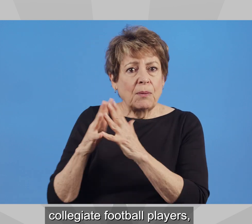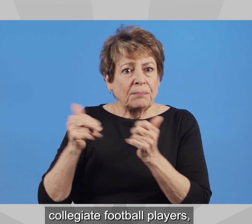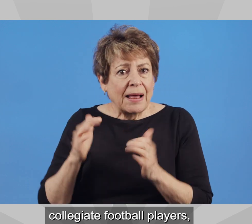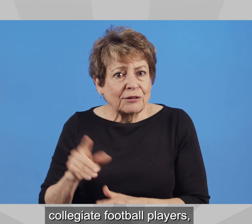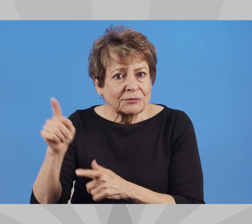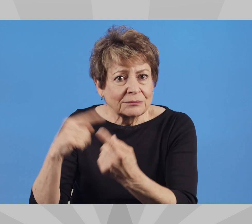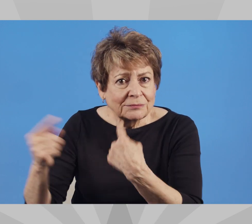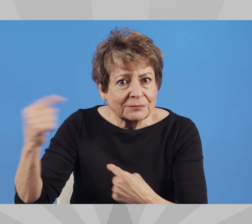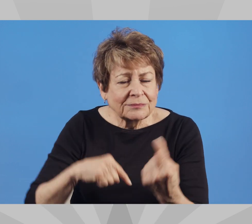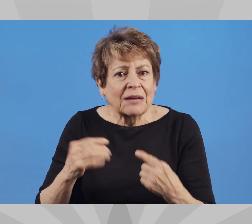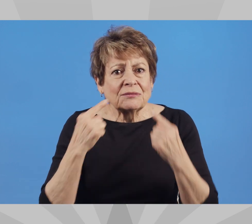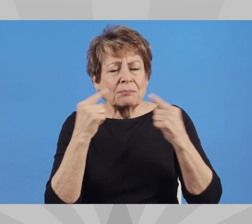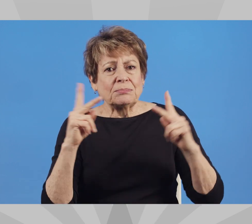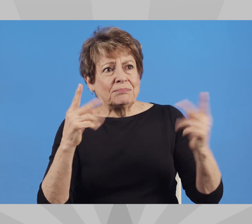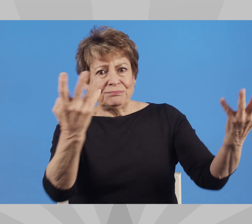and more.